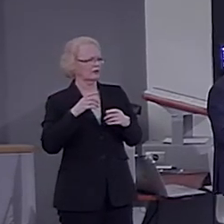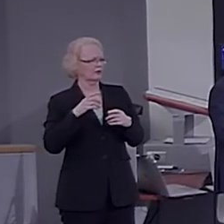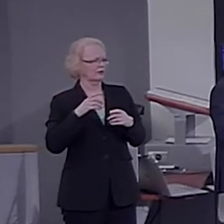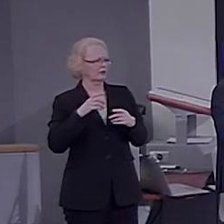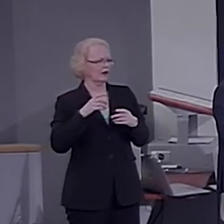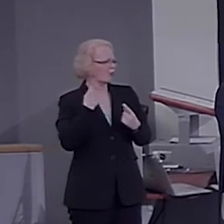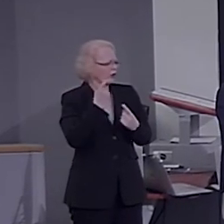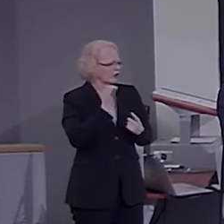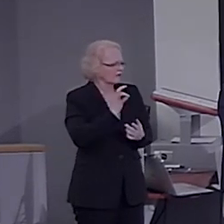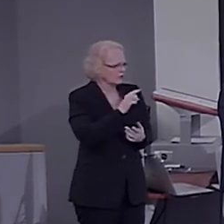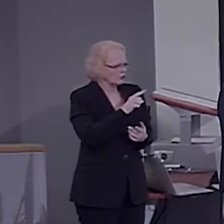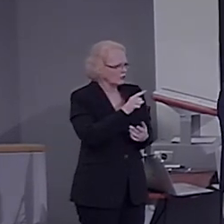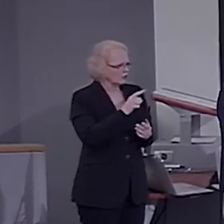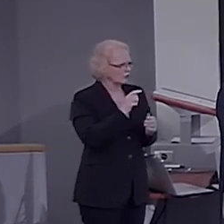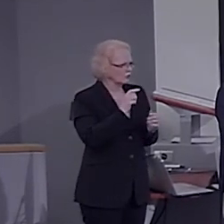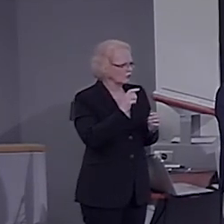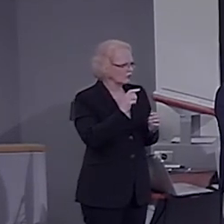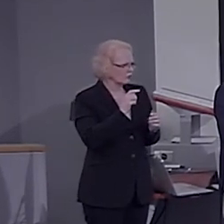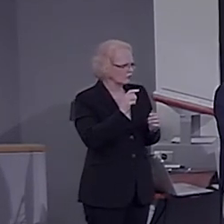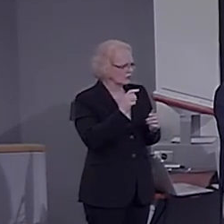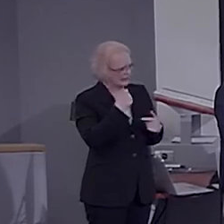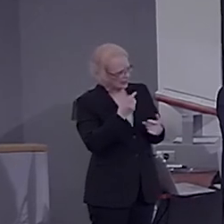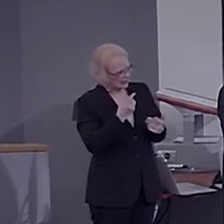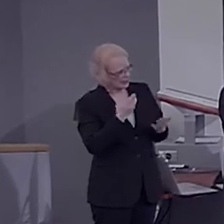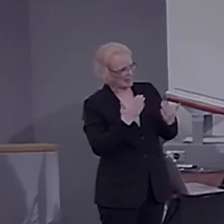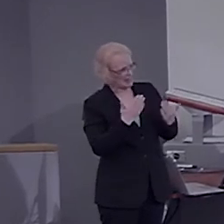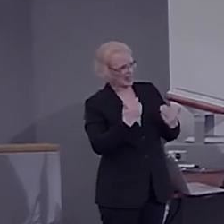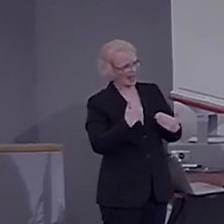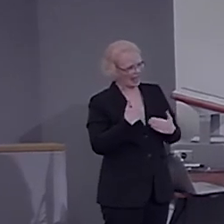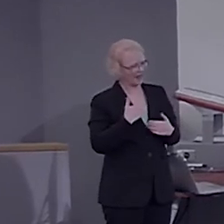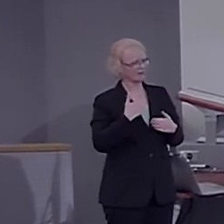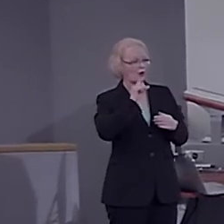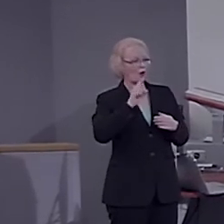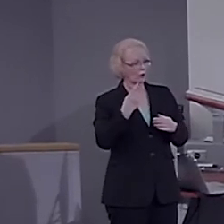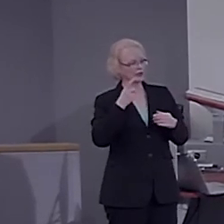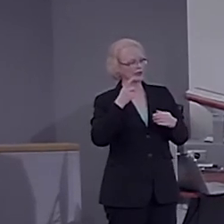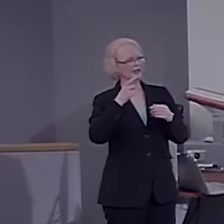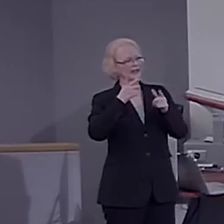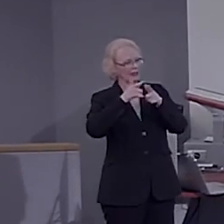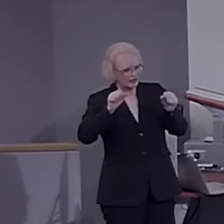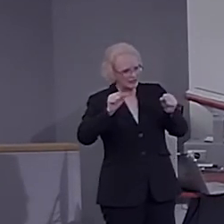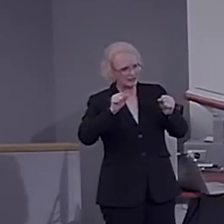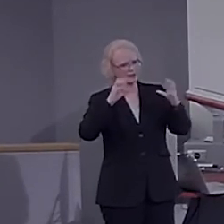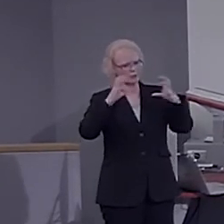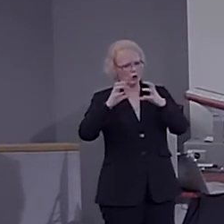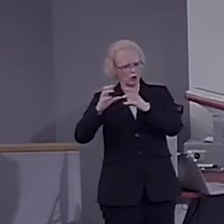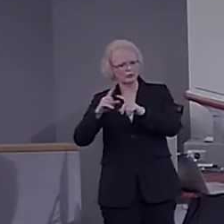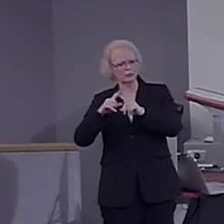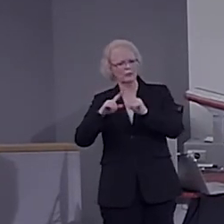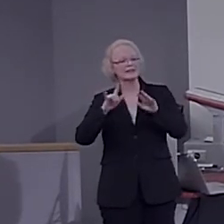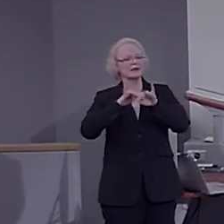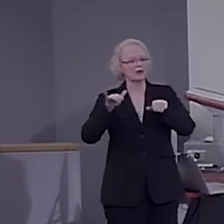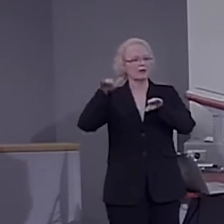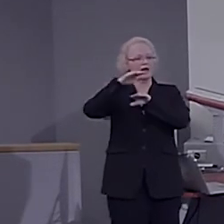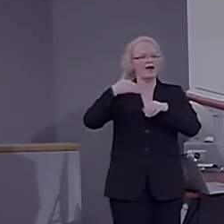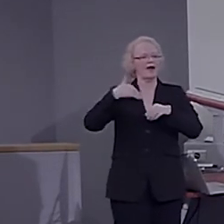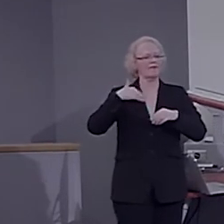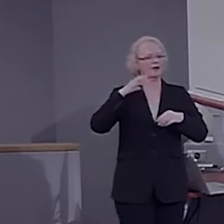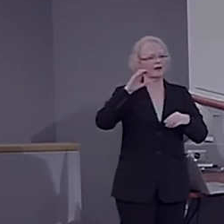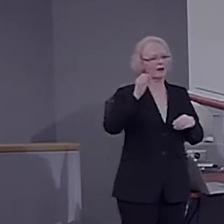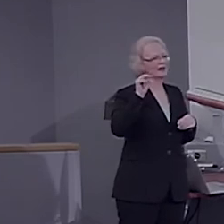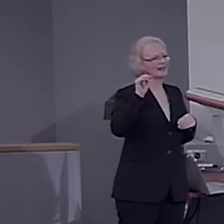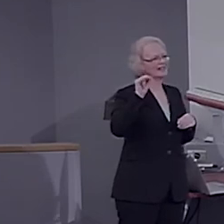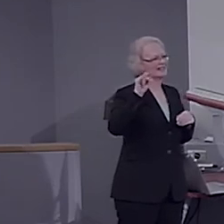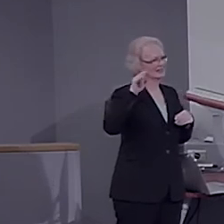might say that there's a cognitive merge in addition to the linguistic merge operation, so that you're anticipating